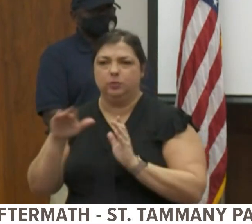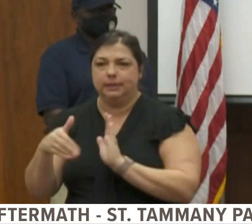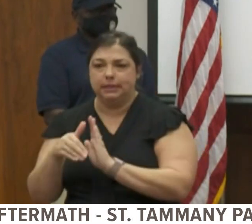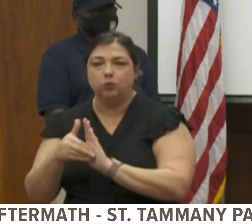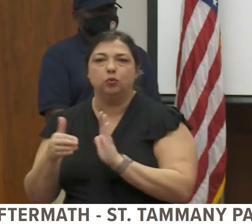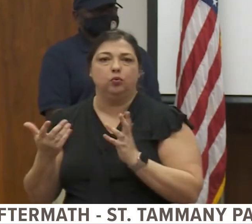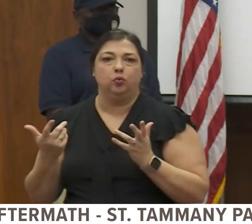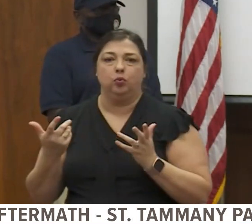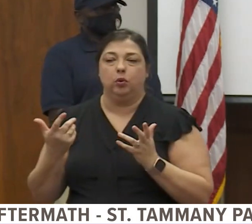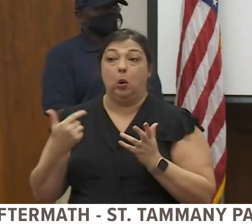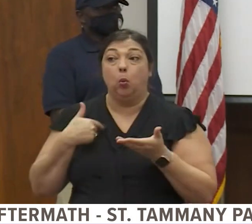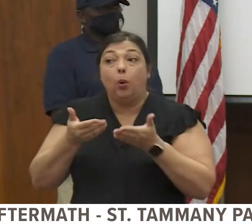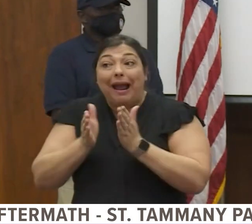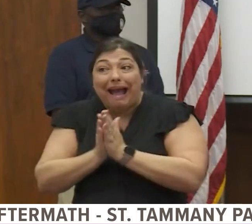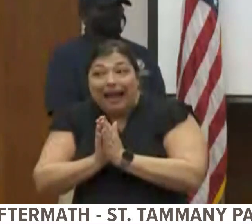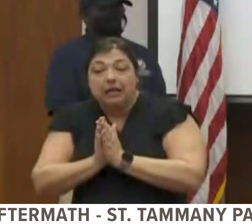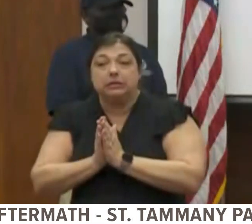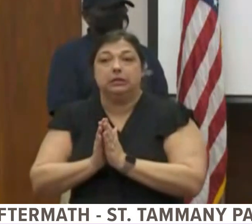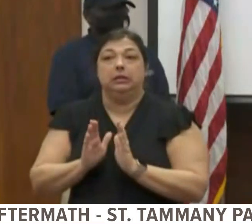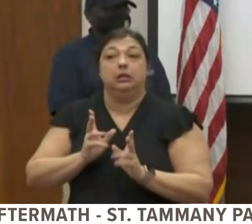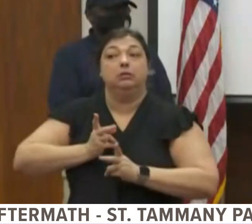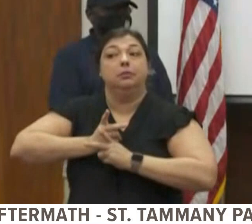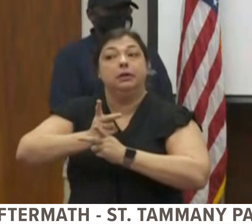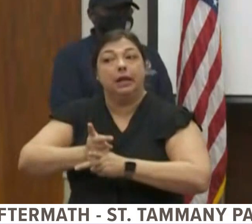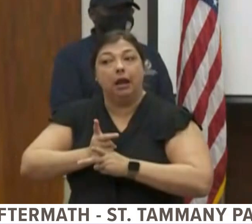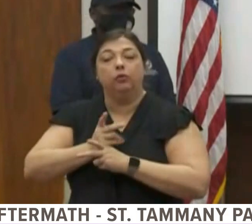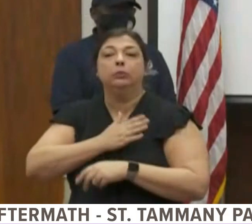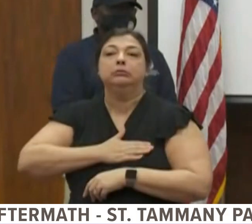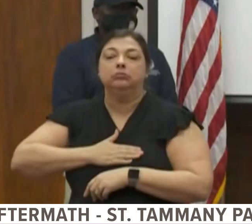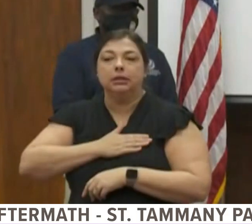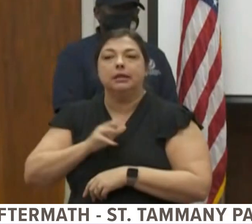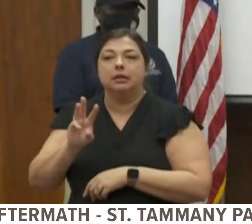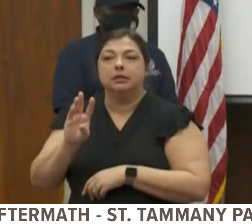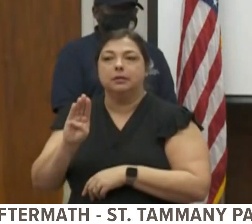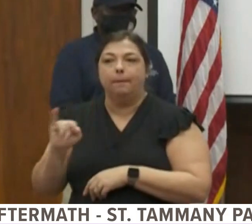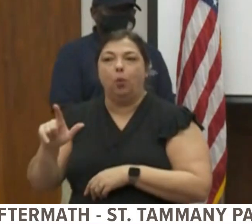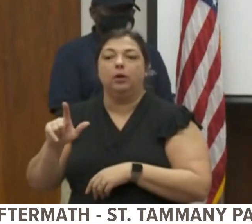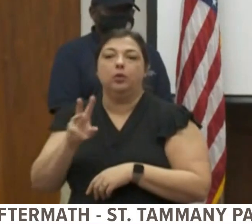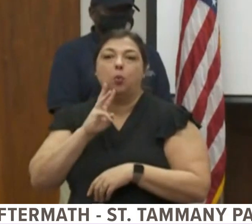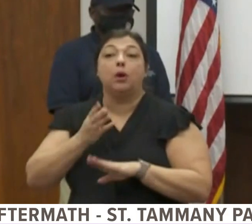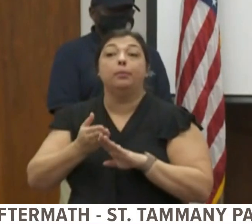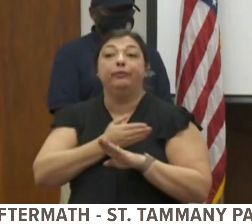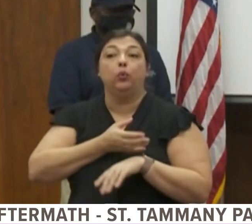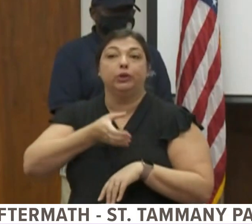our citizens as a precaution to boil the water. before drinking.